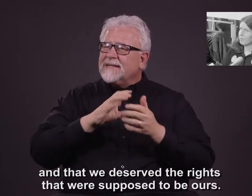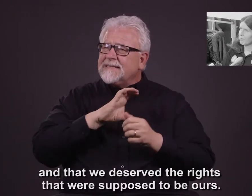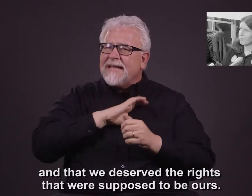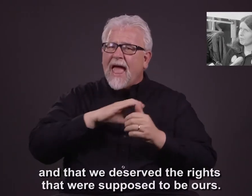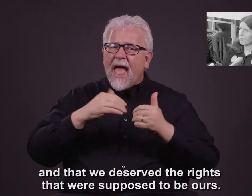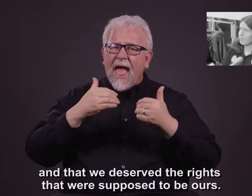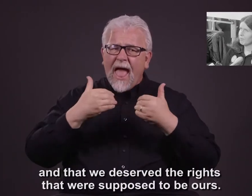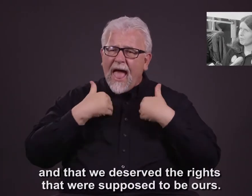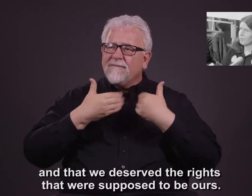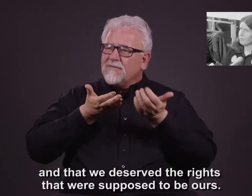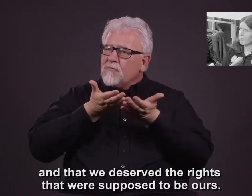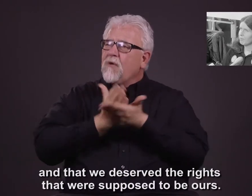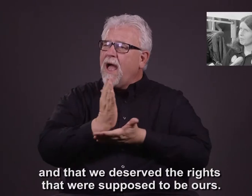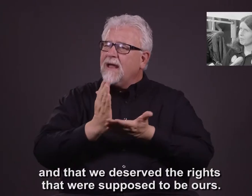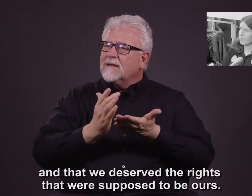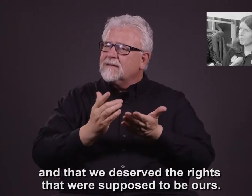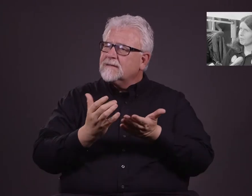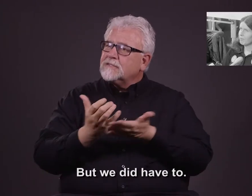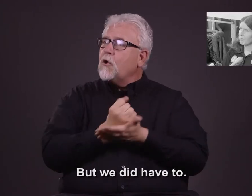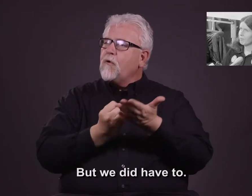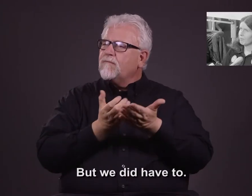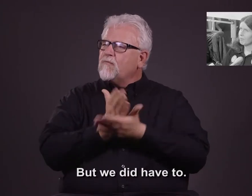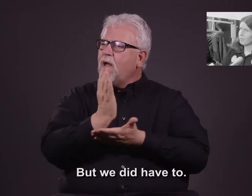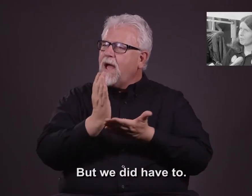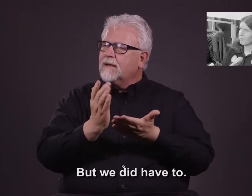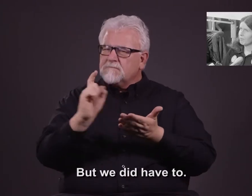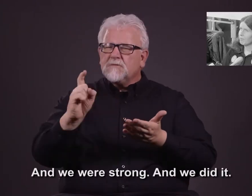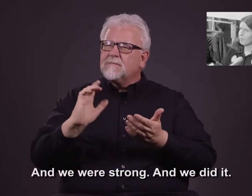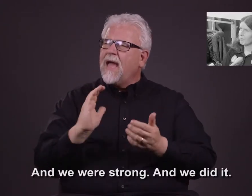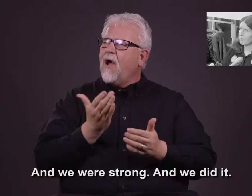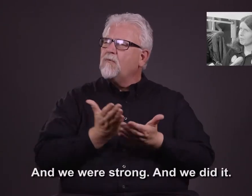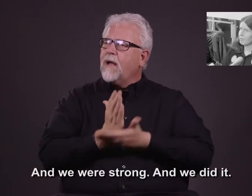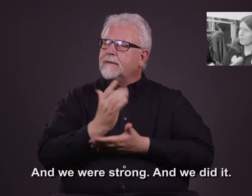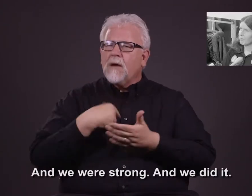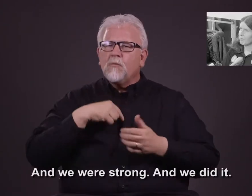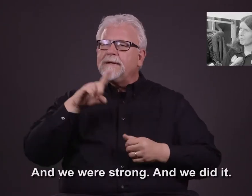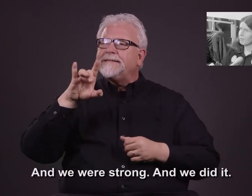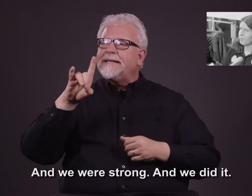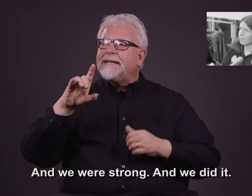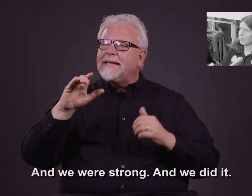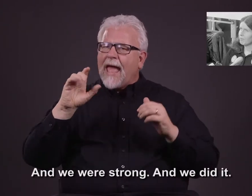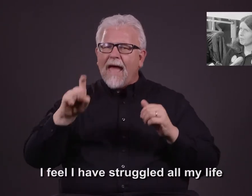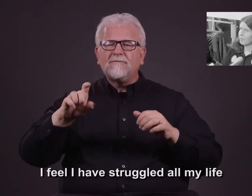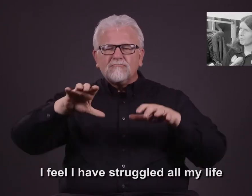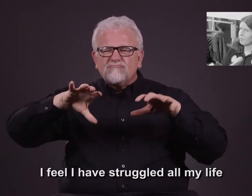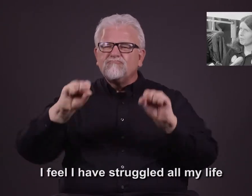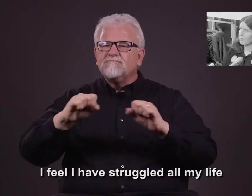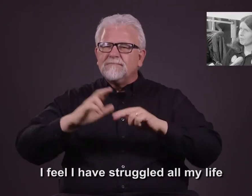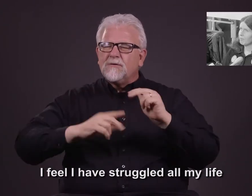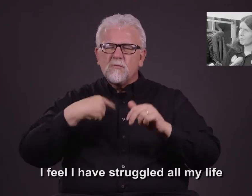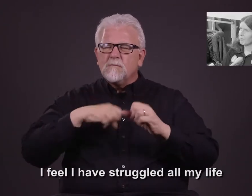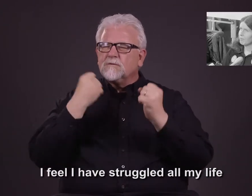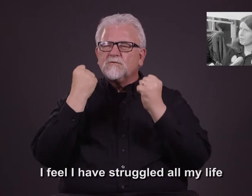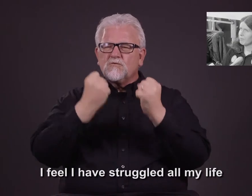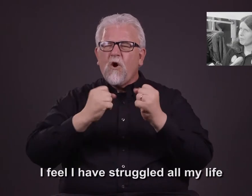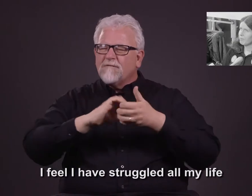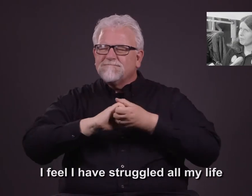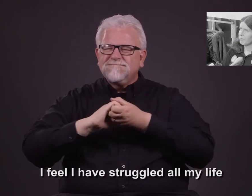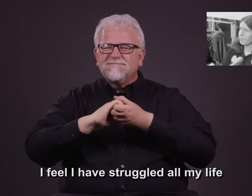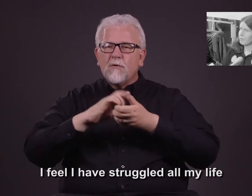supposed to be ours. But we did have to. And we were strong and we did it. I feel I have struggled all my